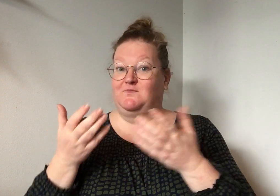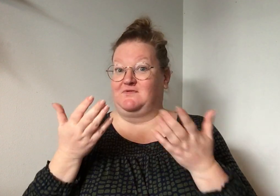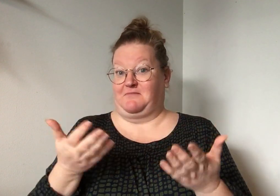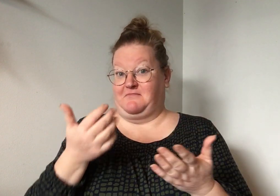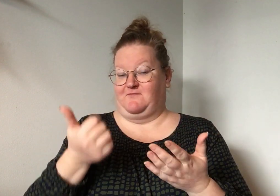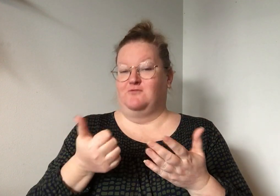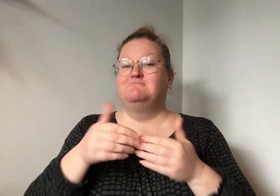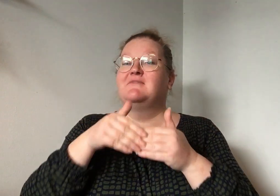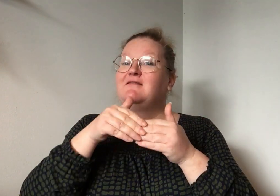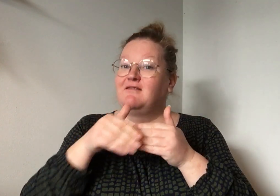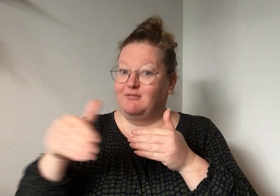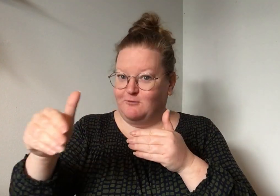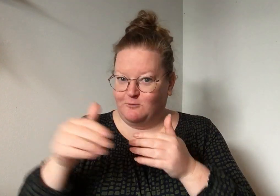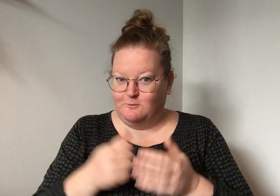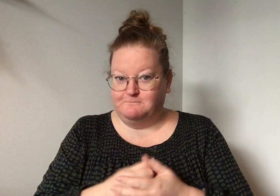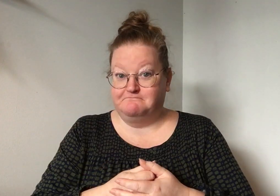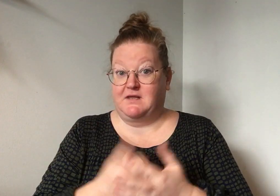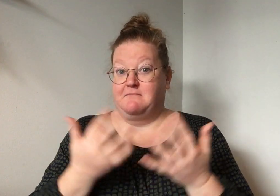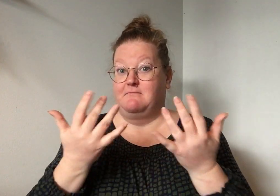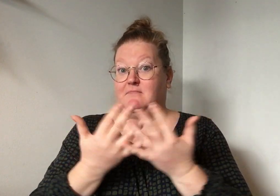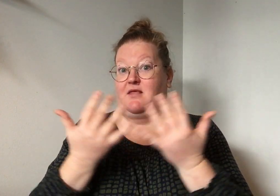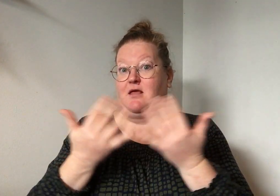Here we go.